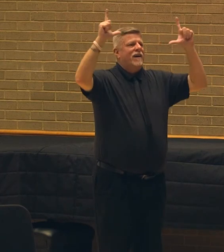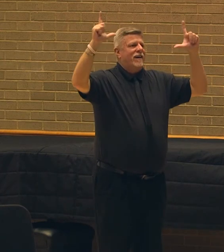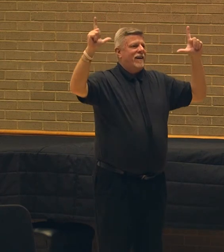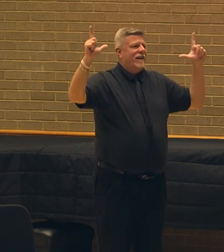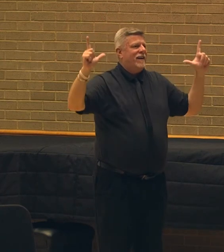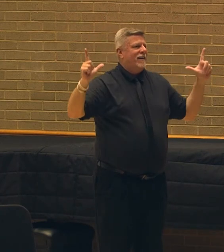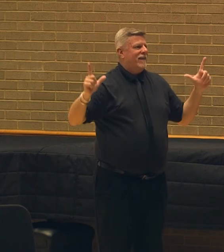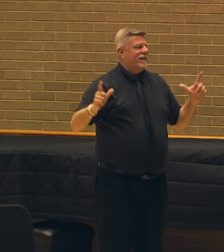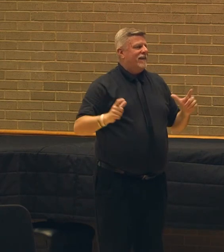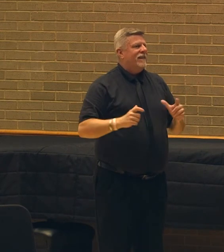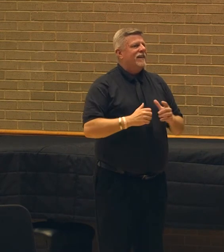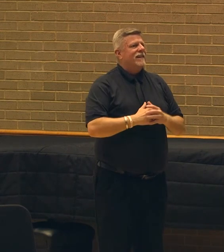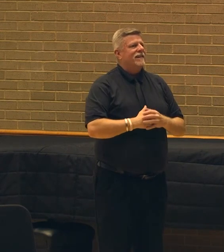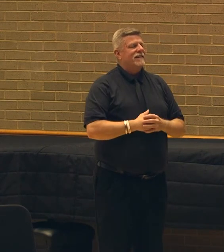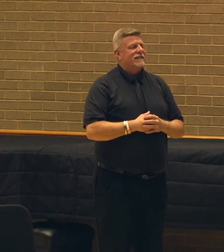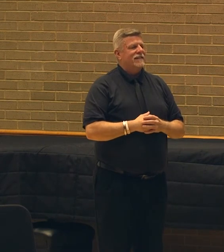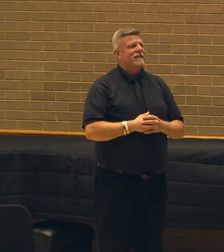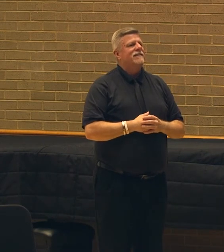Awaken.